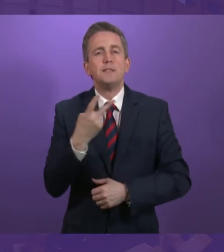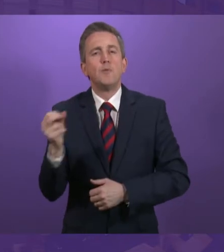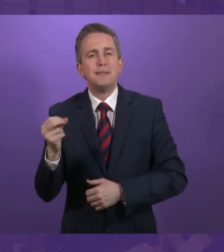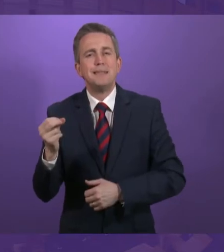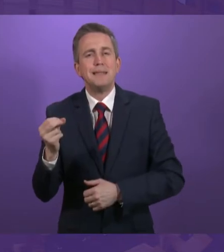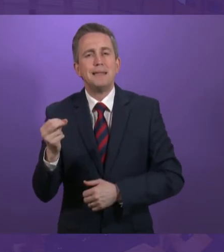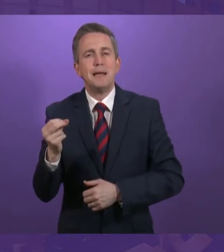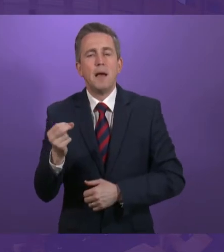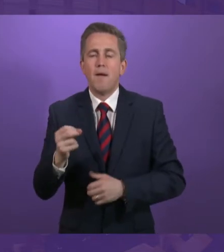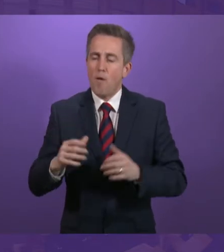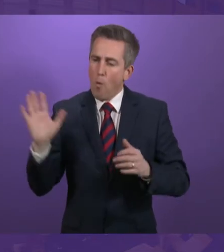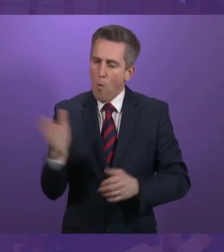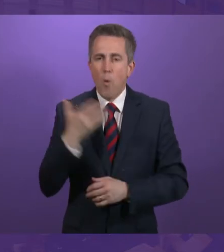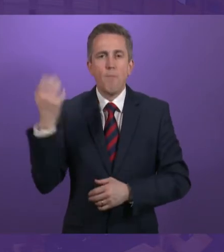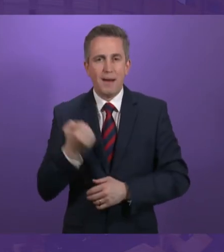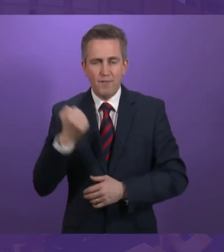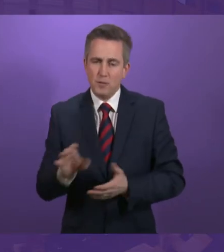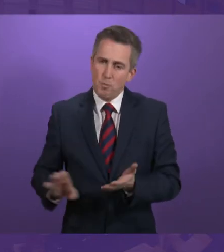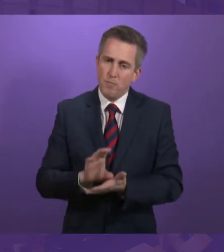will be fully funded by the Scottish Government.